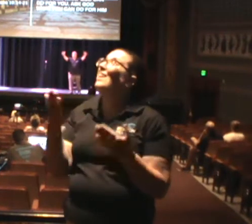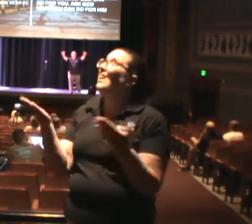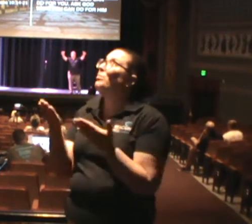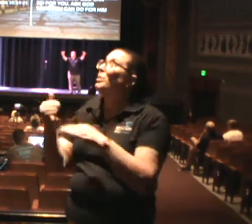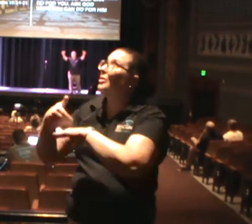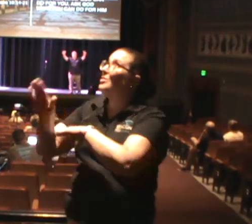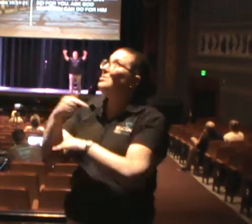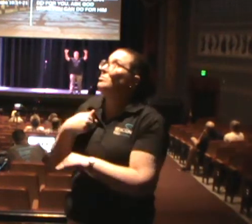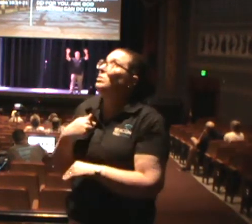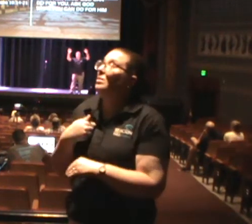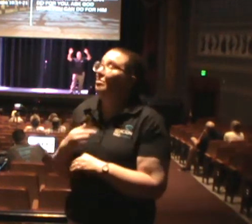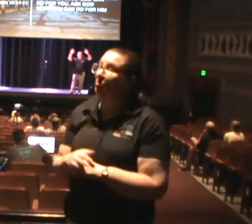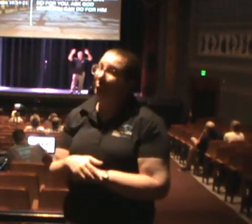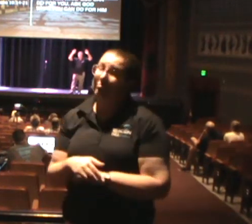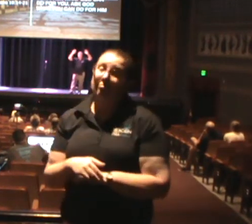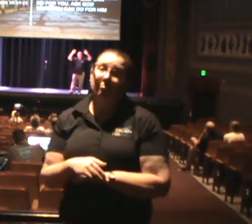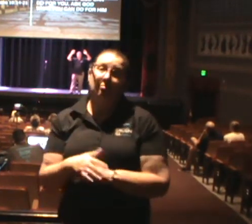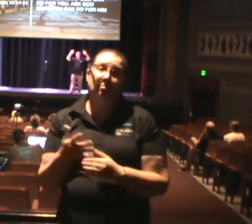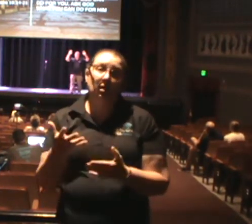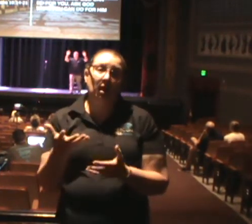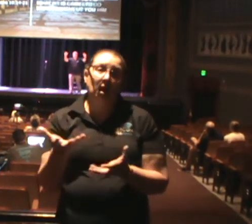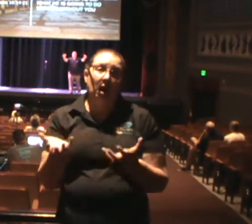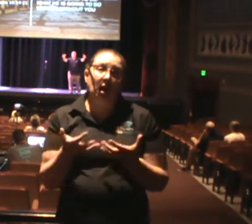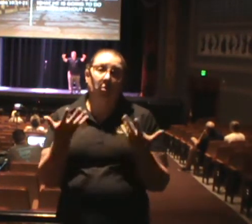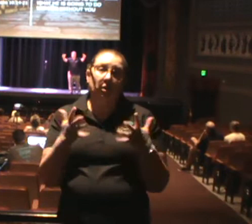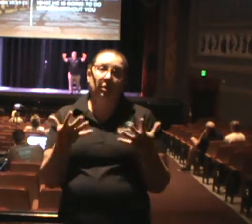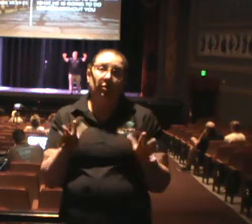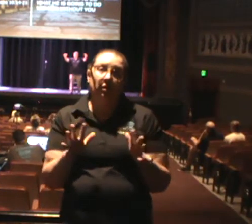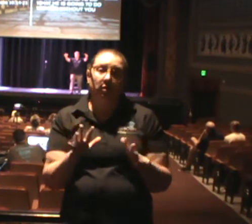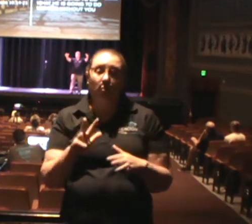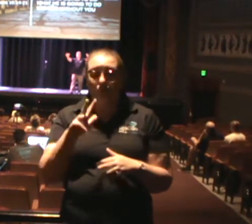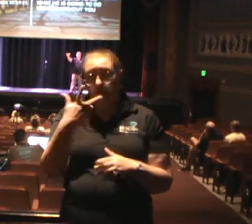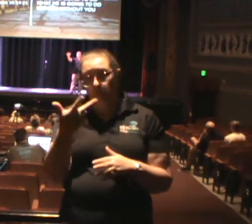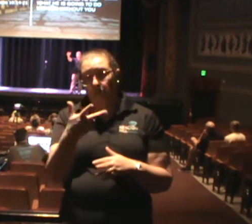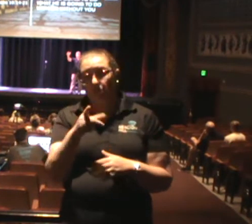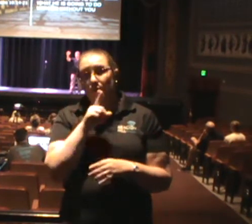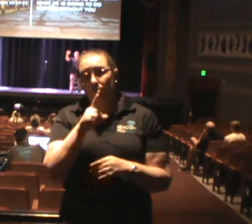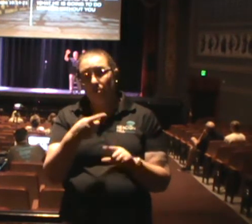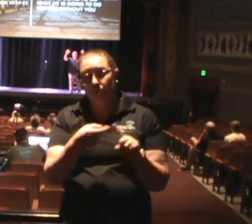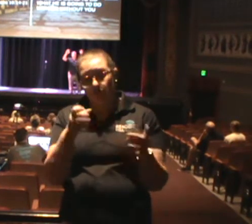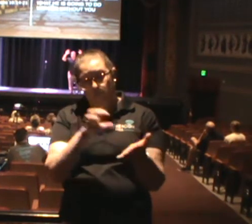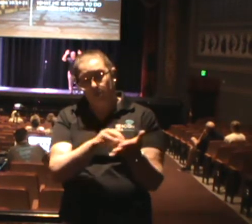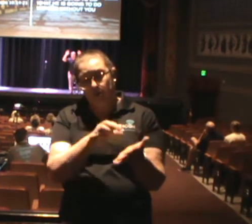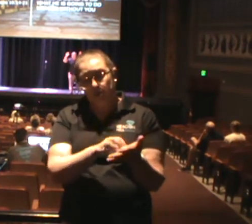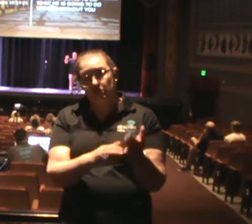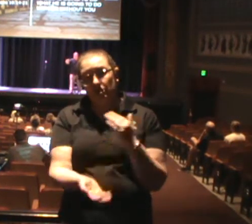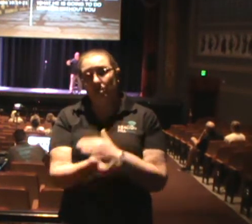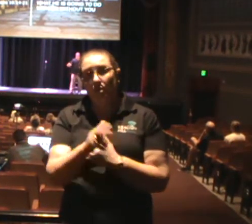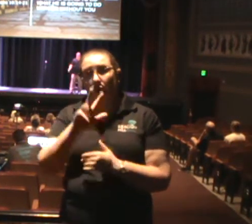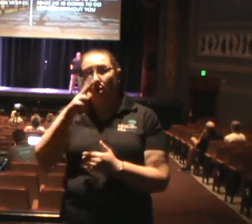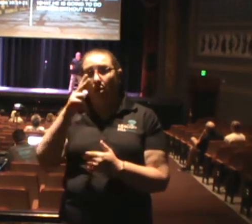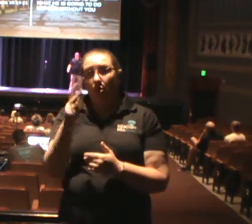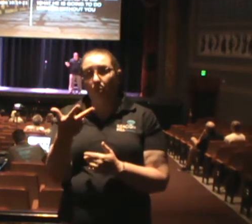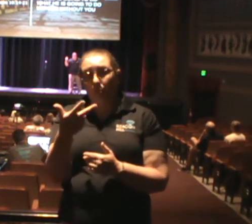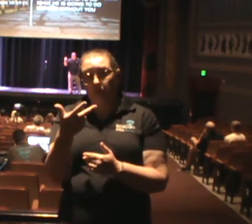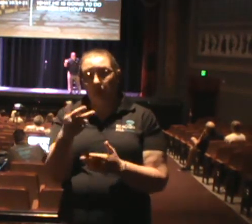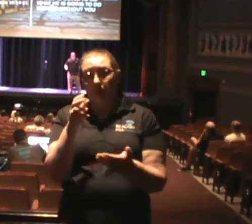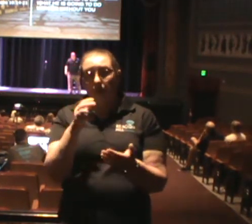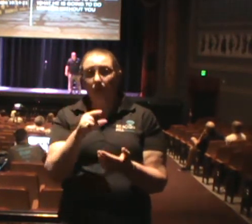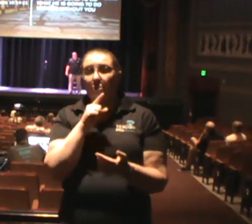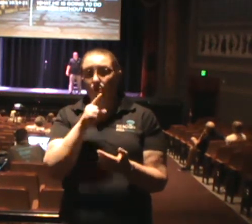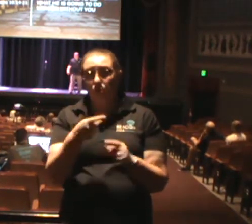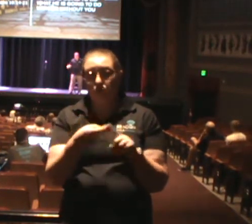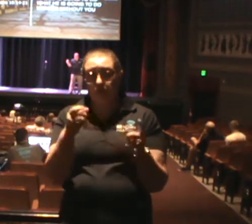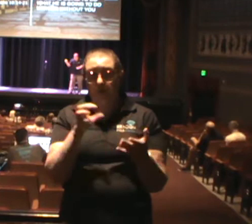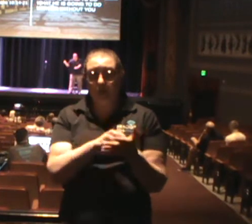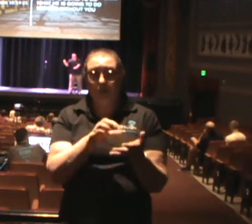me. So I want to close with three undeniable truths from this passage this morning. Three undeniable truths. And the first one is